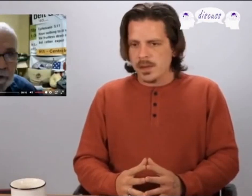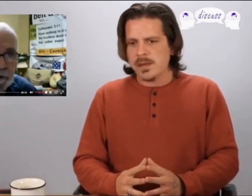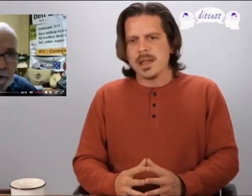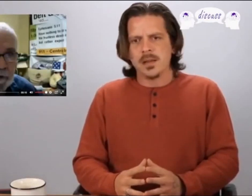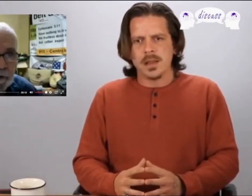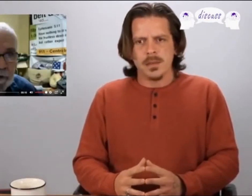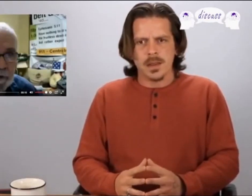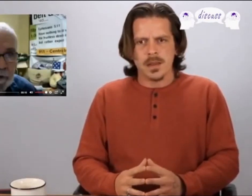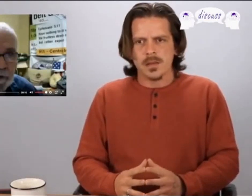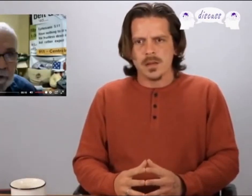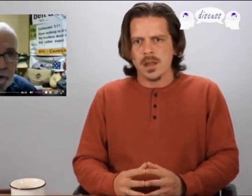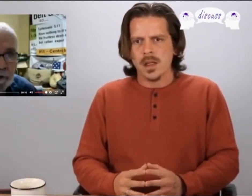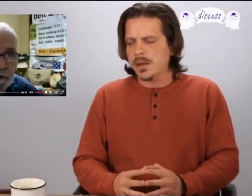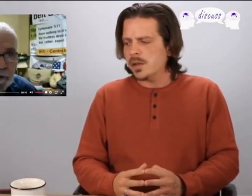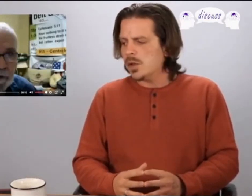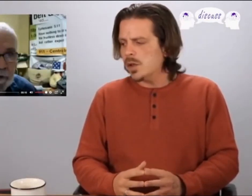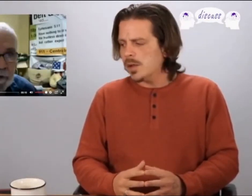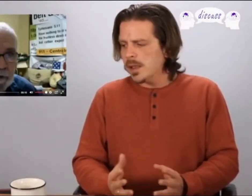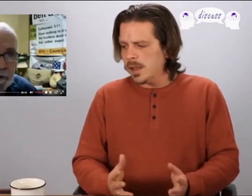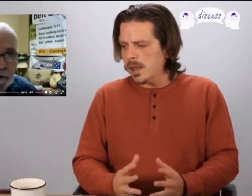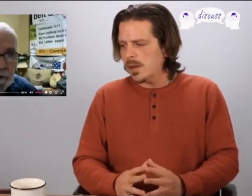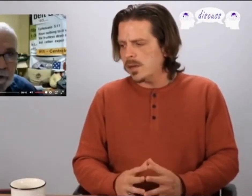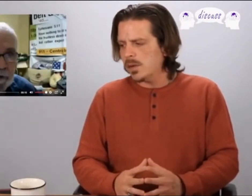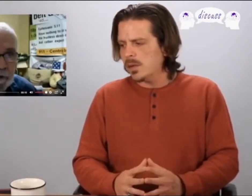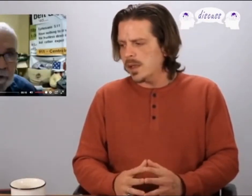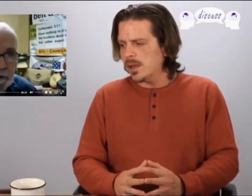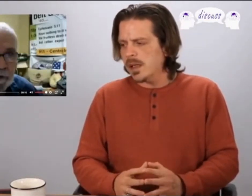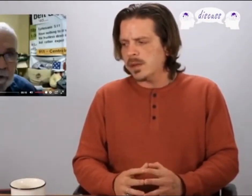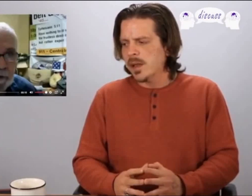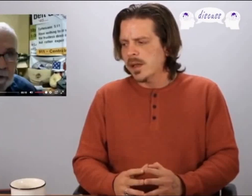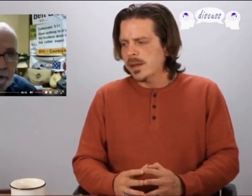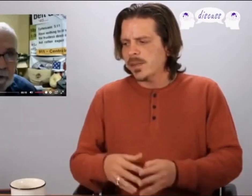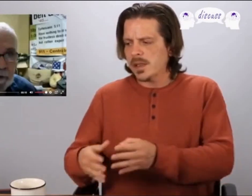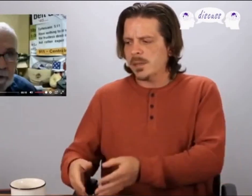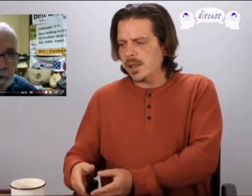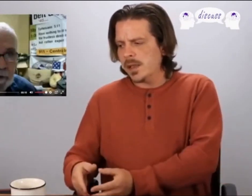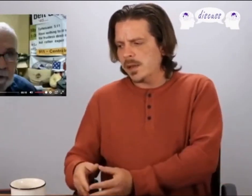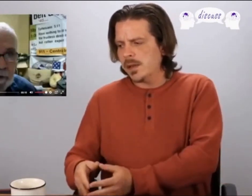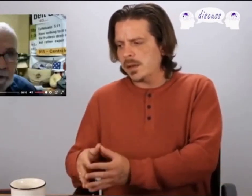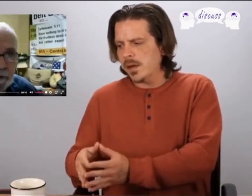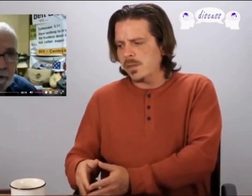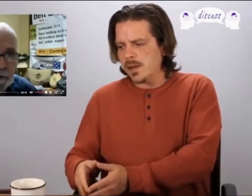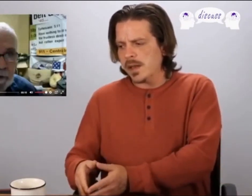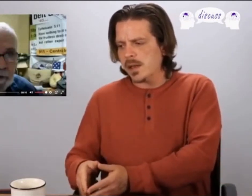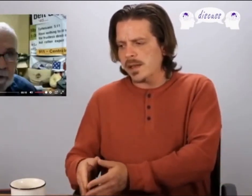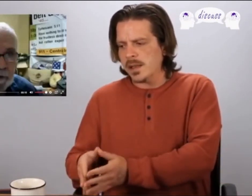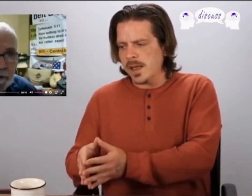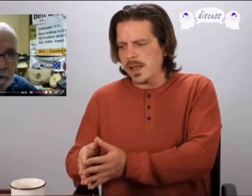believe it's Haley Cummings she was kidnapped this little girl was kidnapped timothy holmeseth got in his head